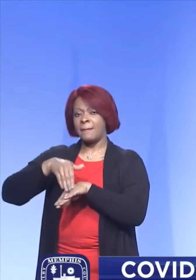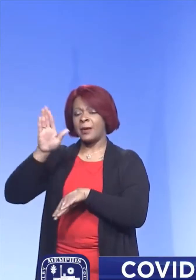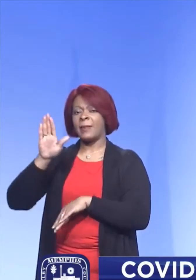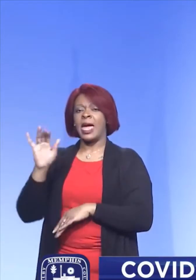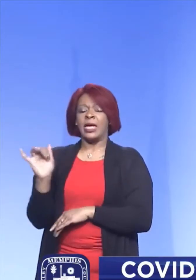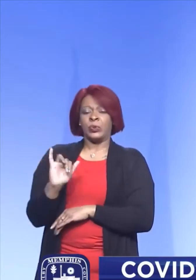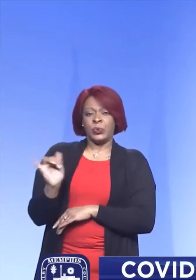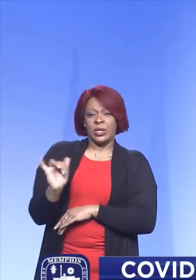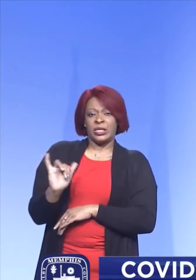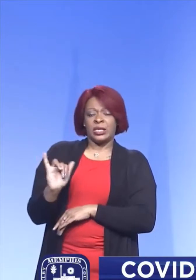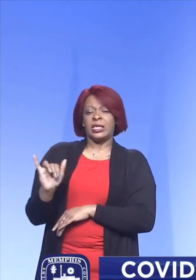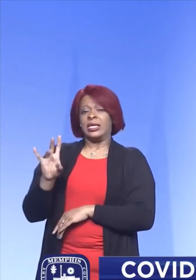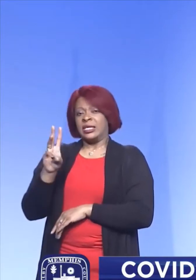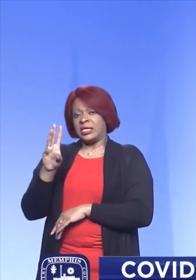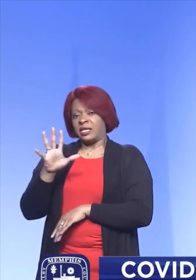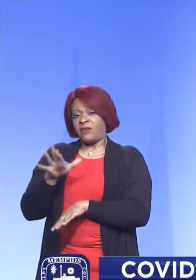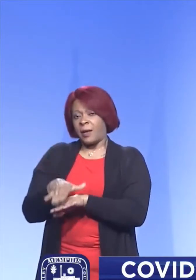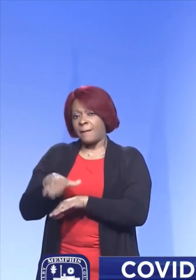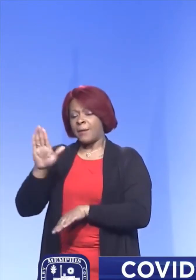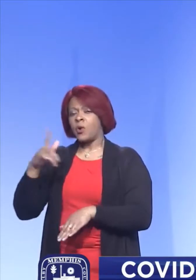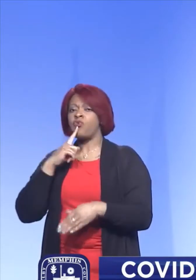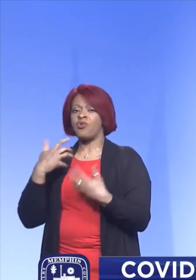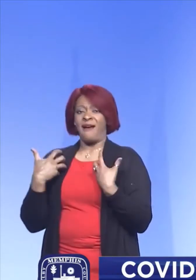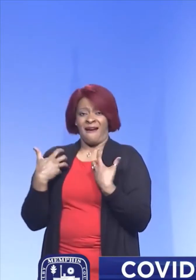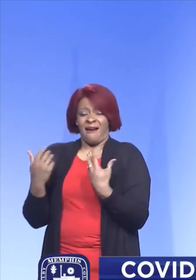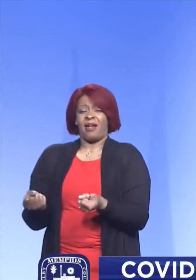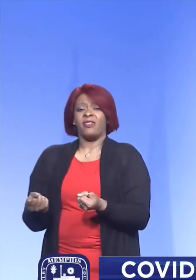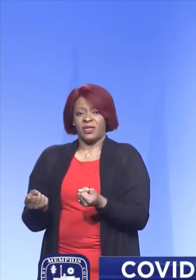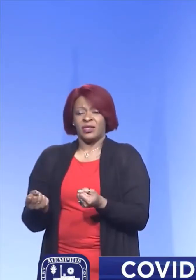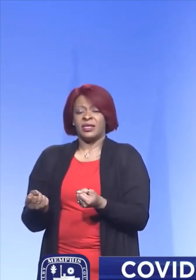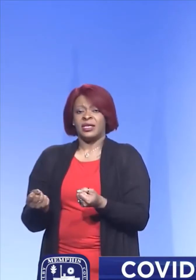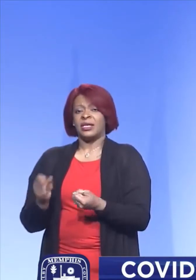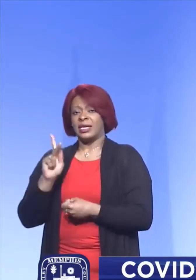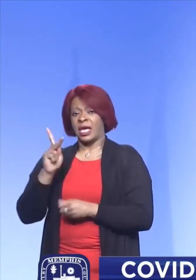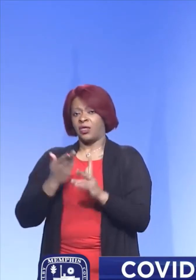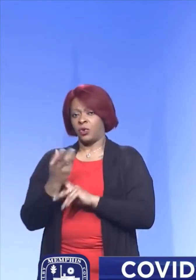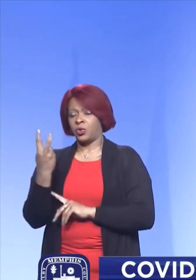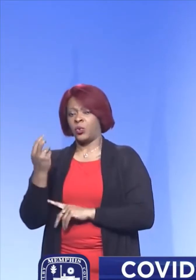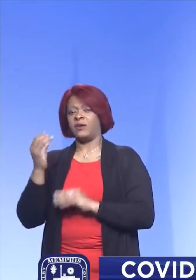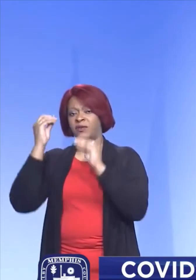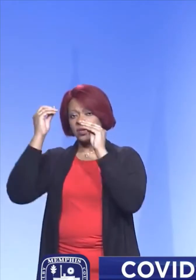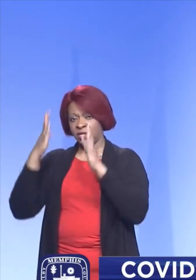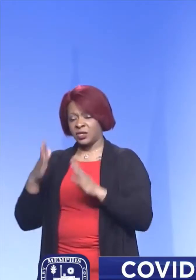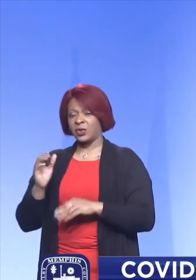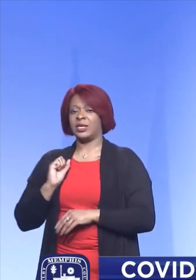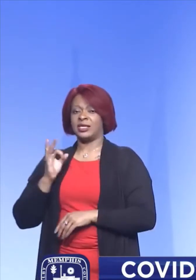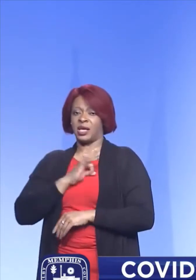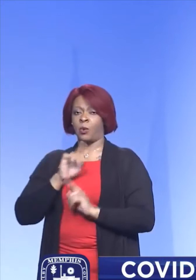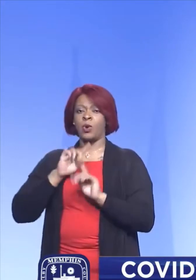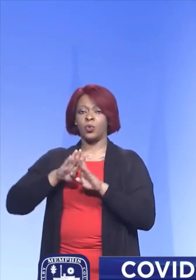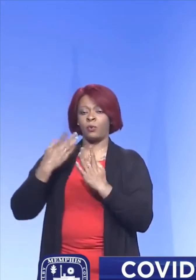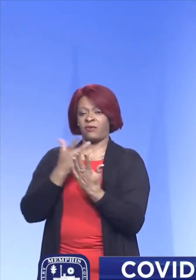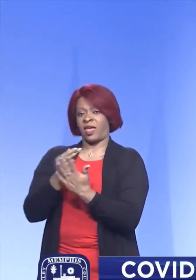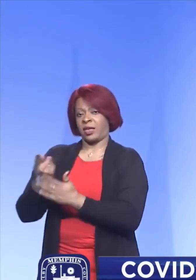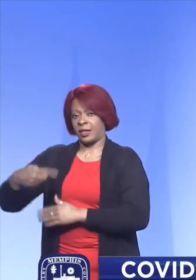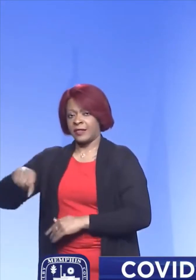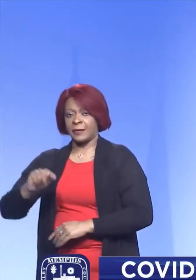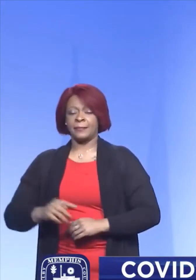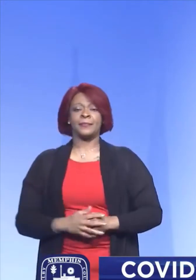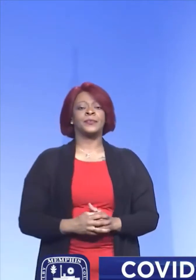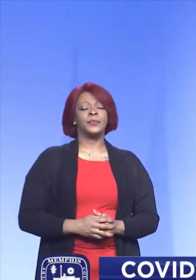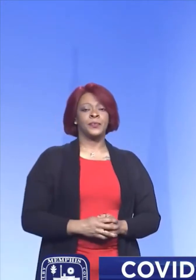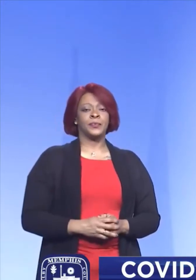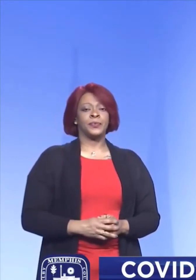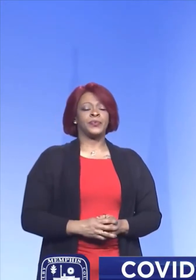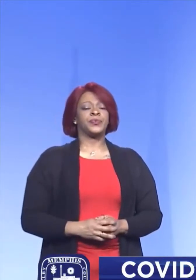well as those 65 and older who are healthy and the K through 12 teachers and child care staff? Well, we